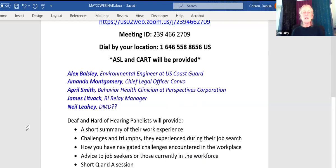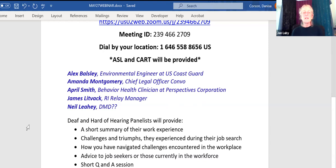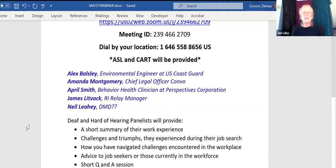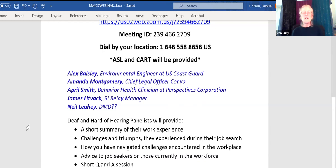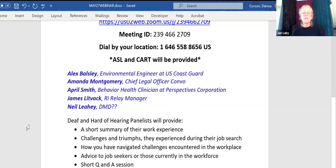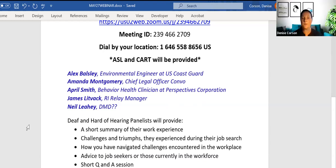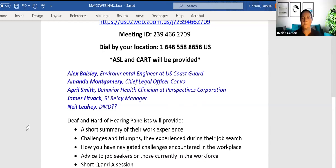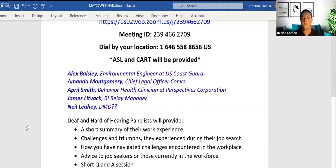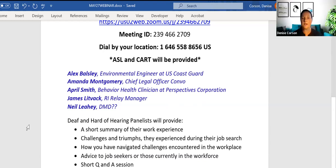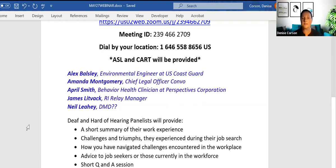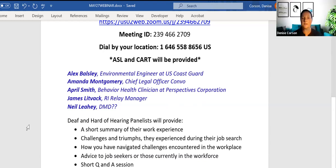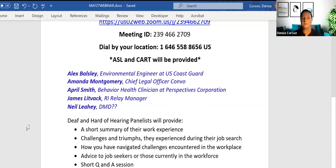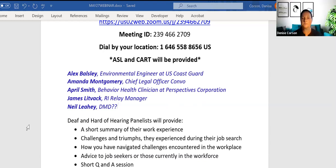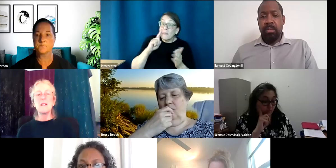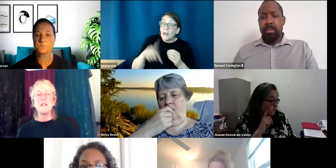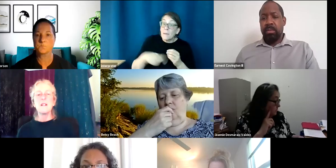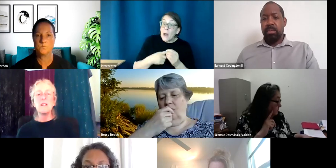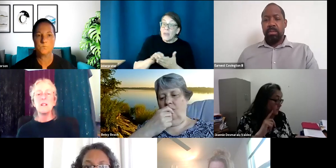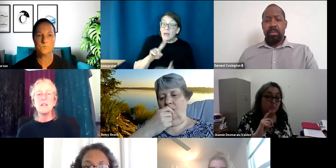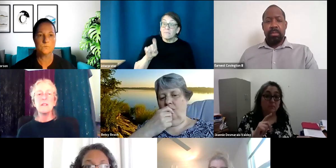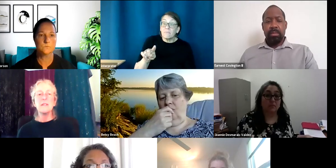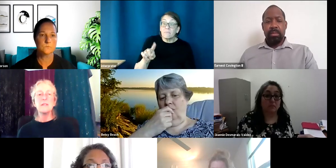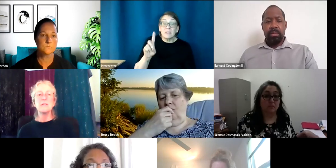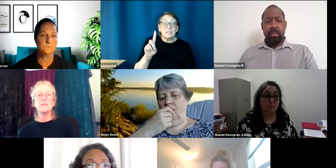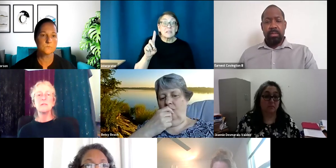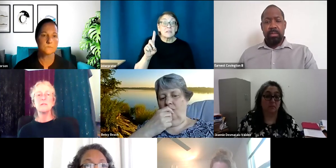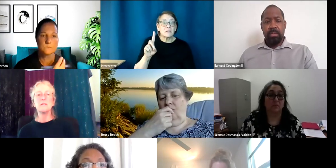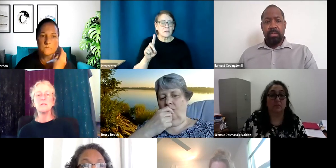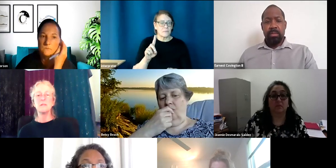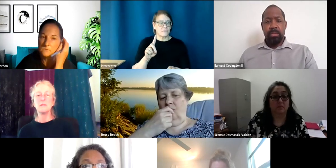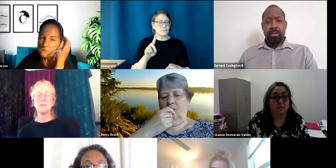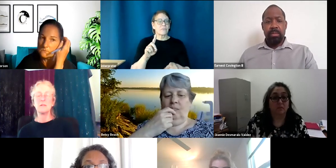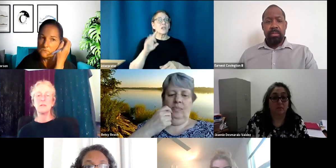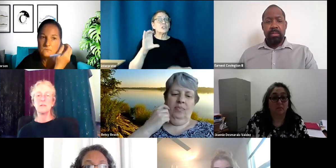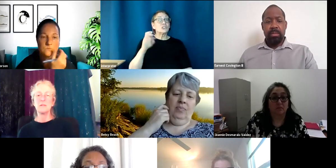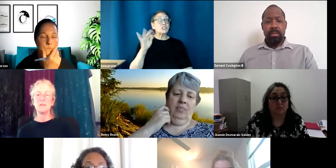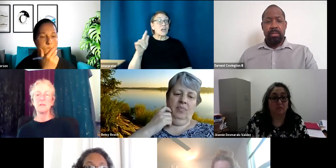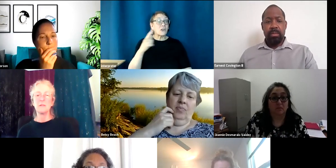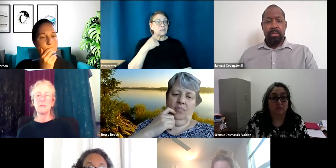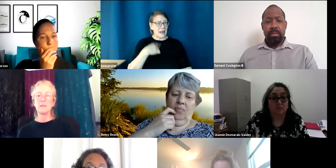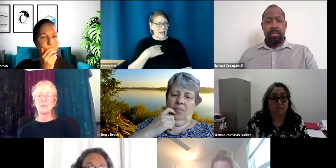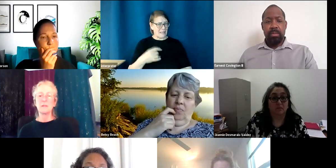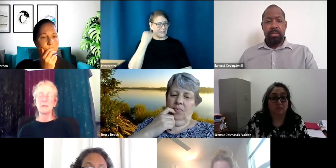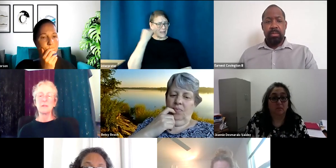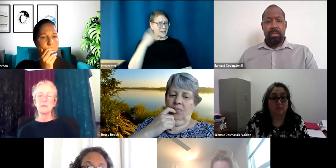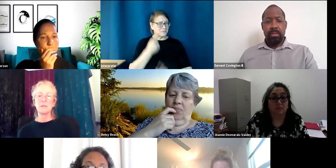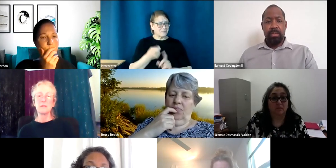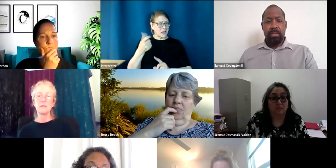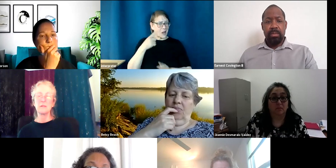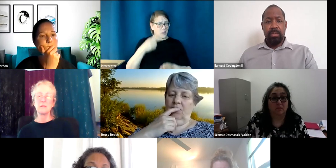What do people think of that idea? I like the idea. I like wondering if you might want to think instead of specific